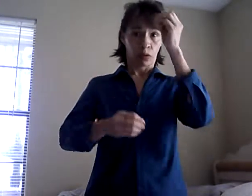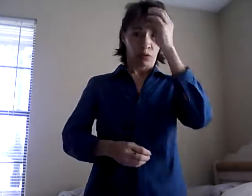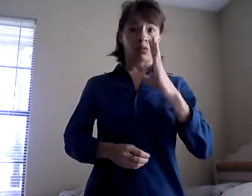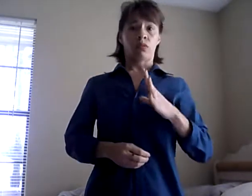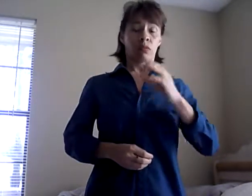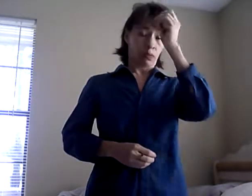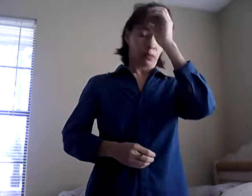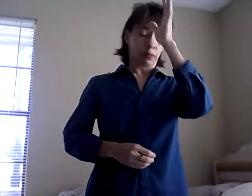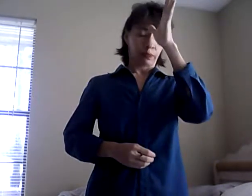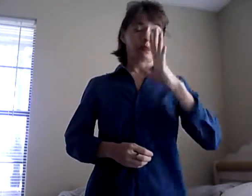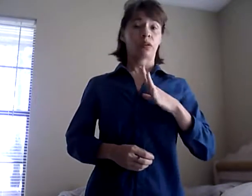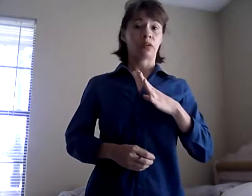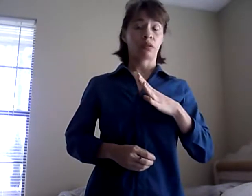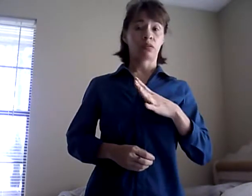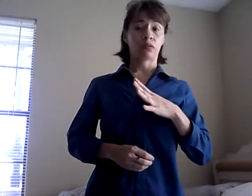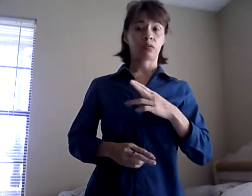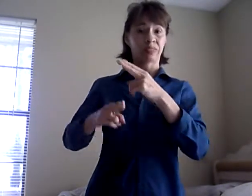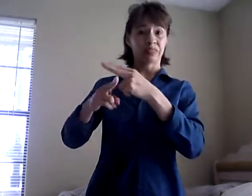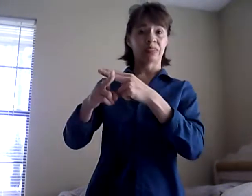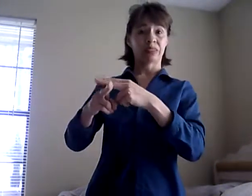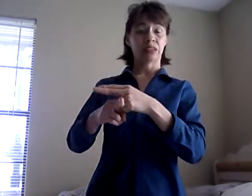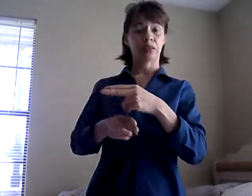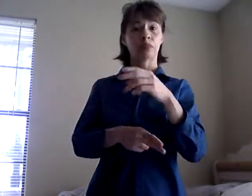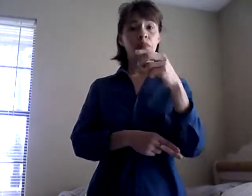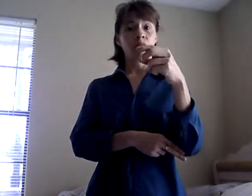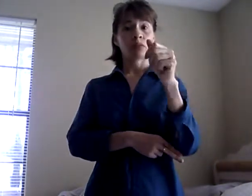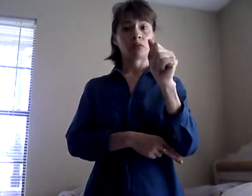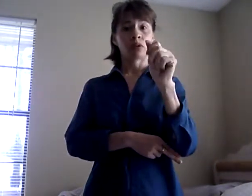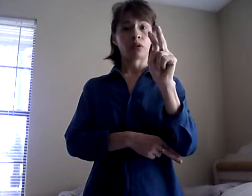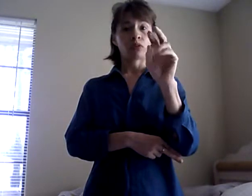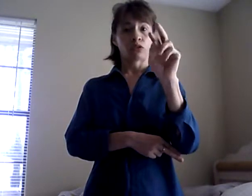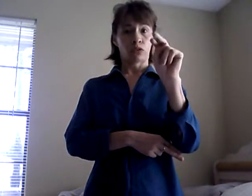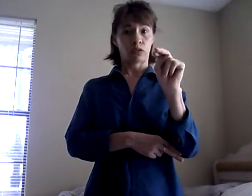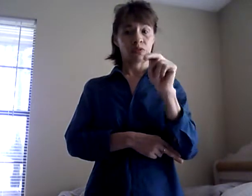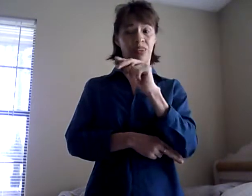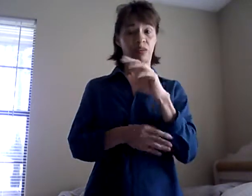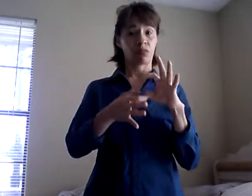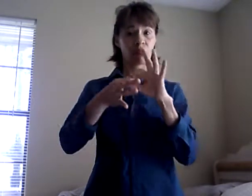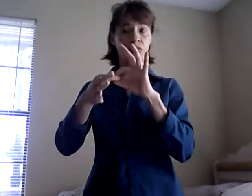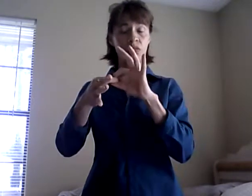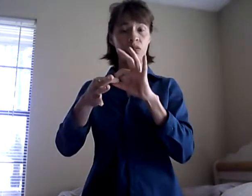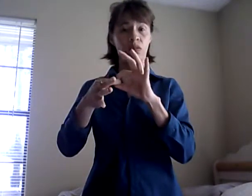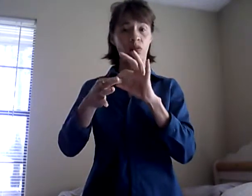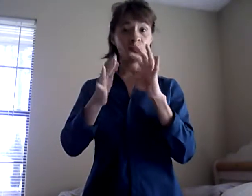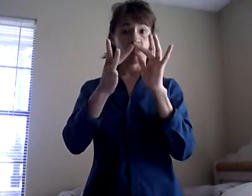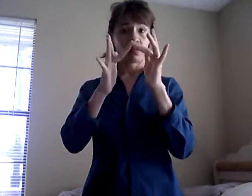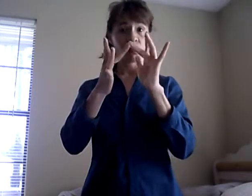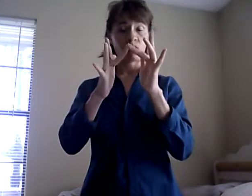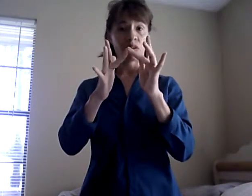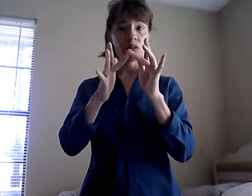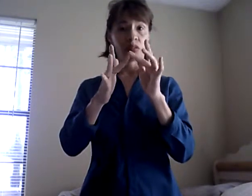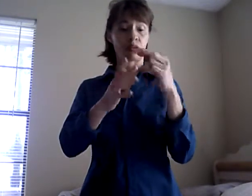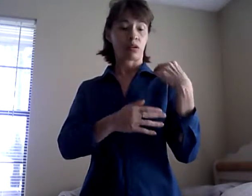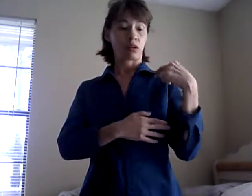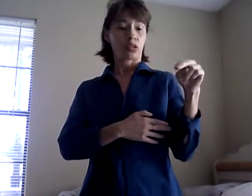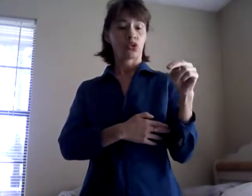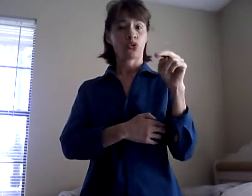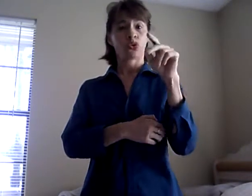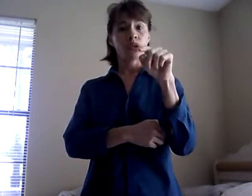Flood, from religion, faith.com. This religion is one of the